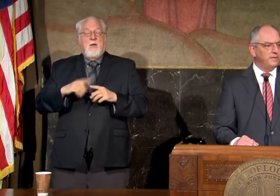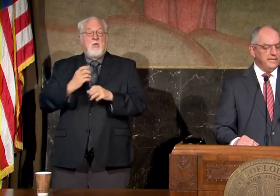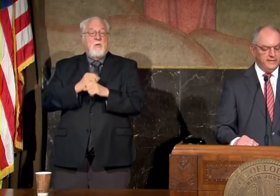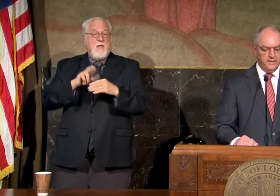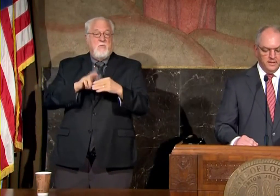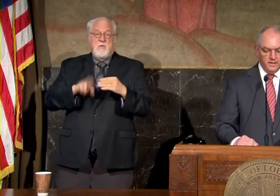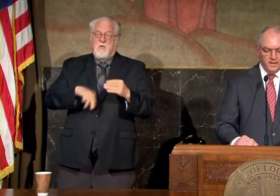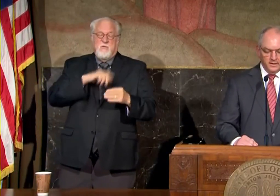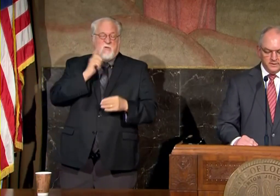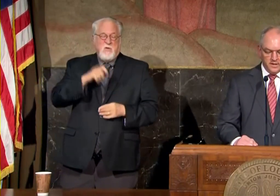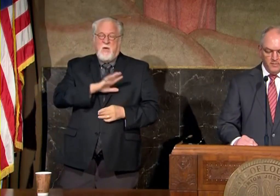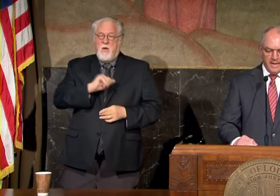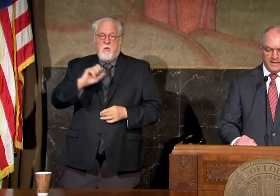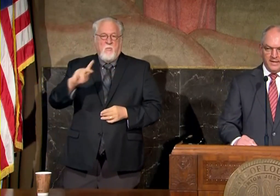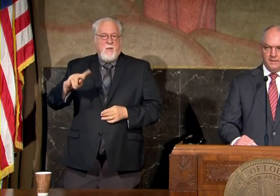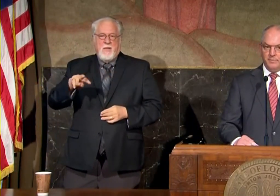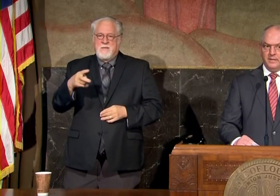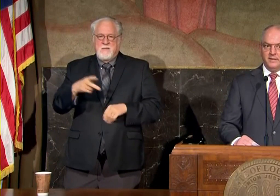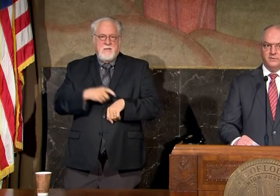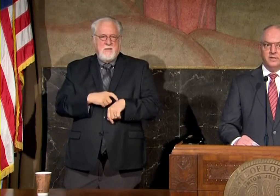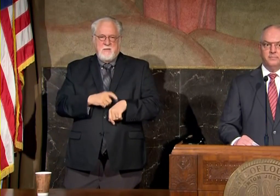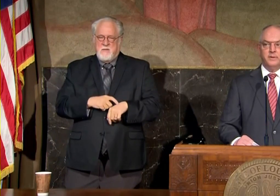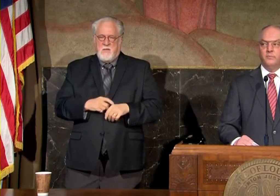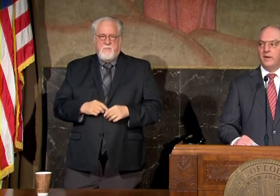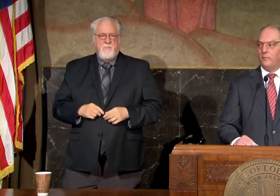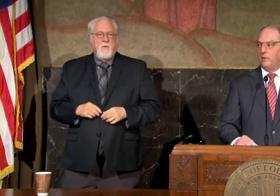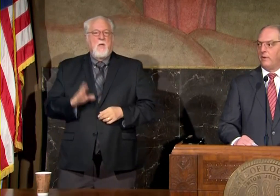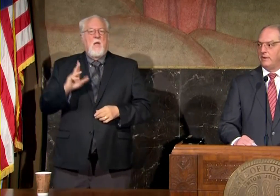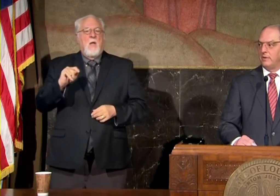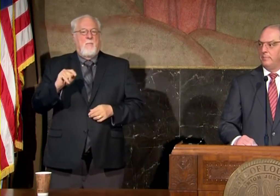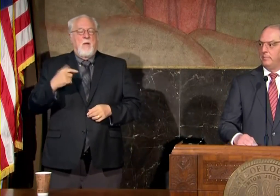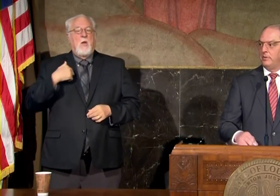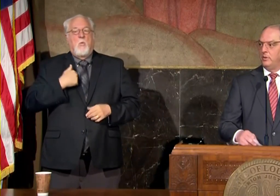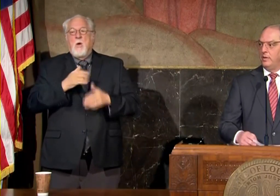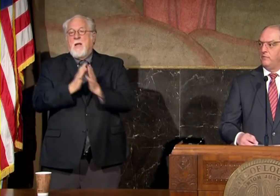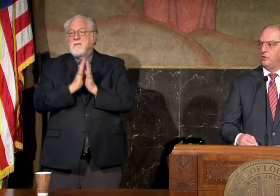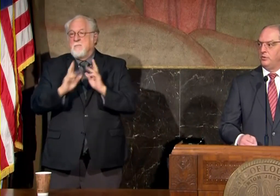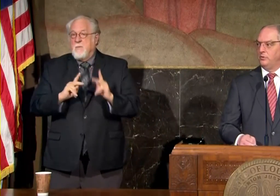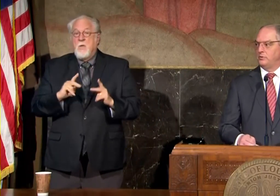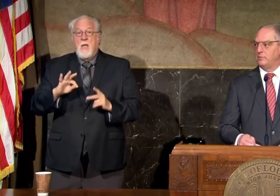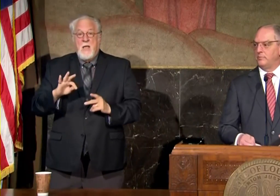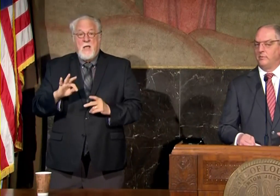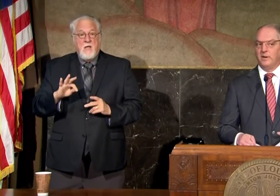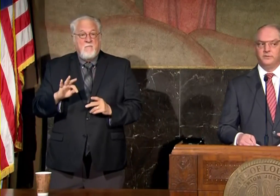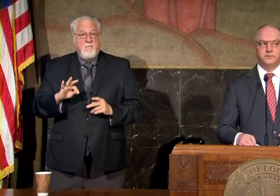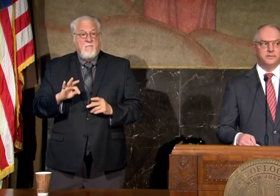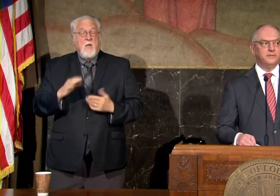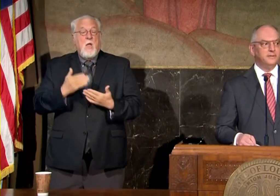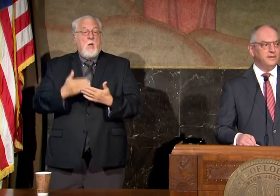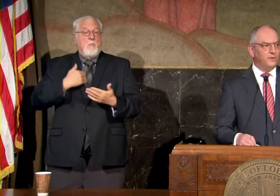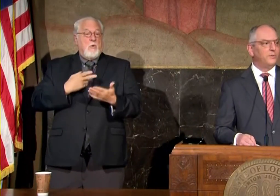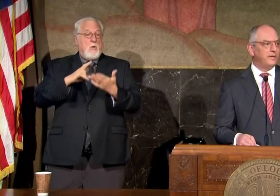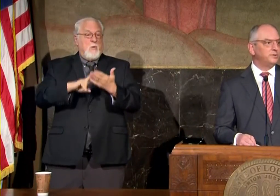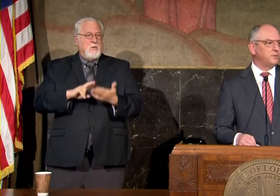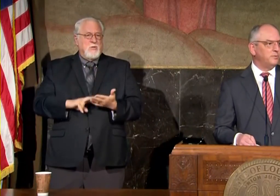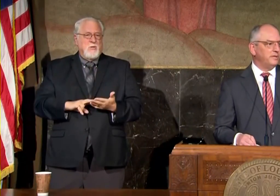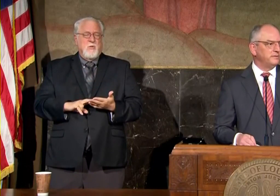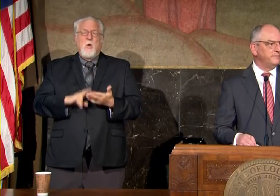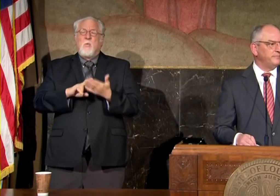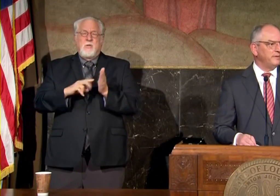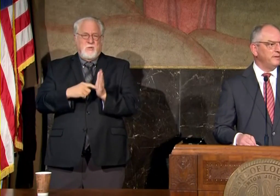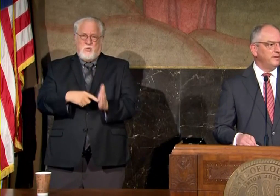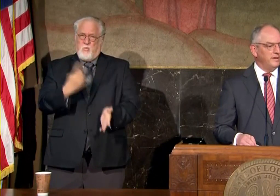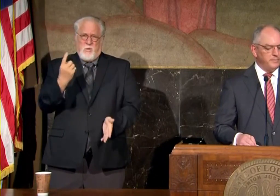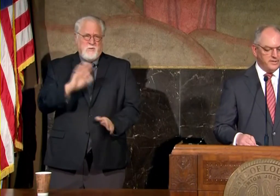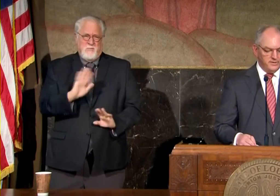they don't need to go back and be tested but what we are asking people to do if you choose to pre-register only register once